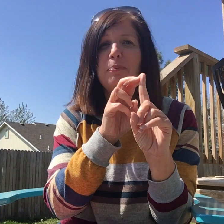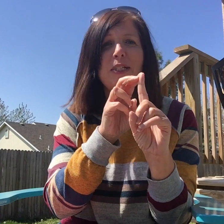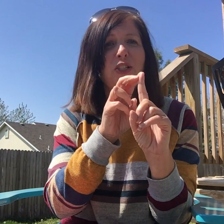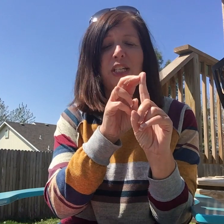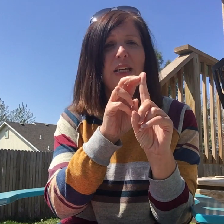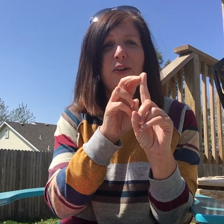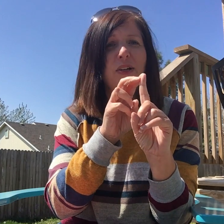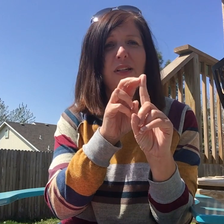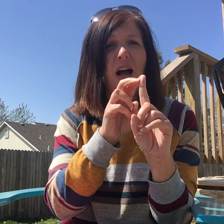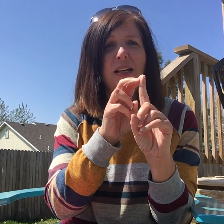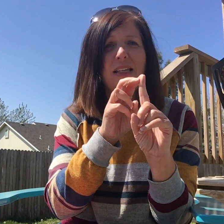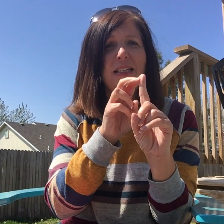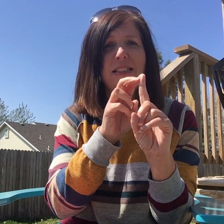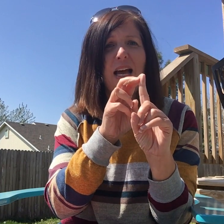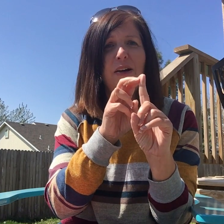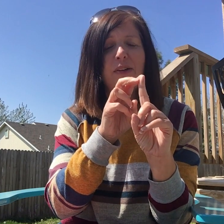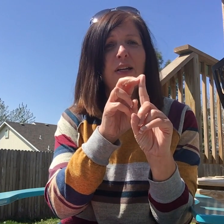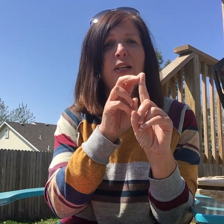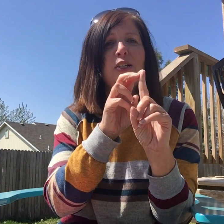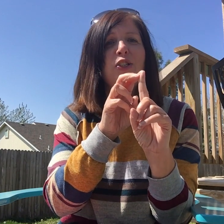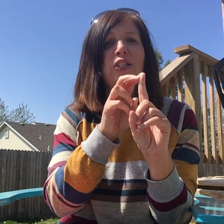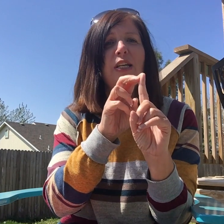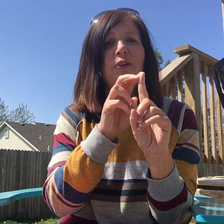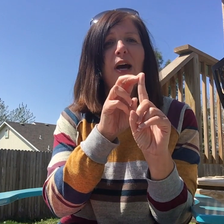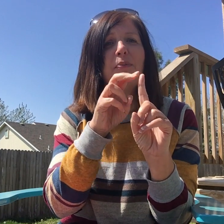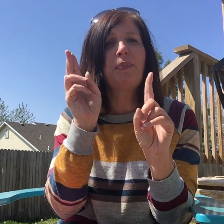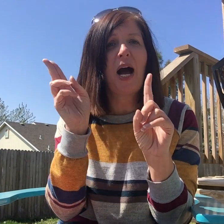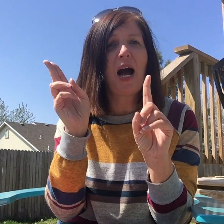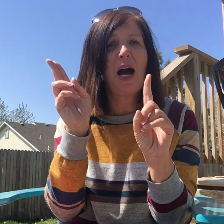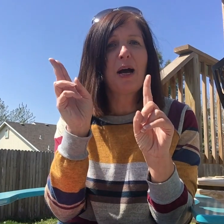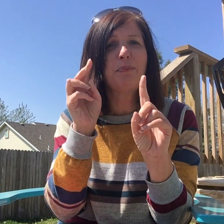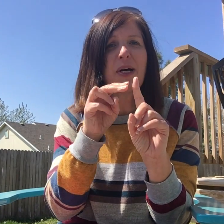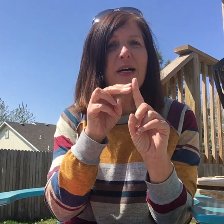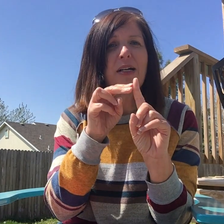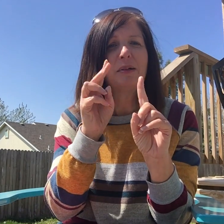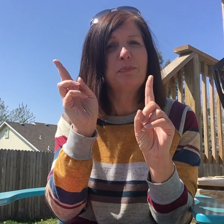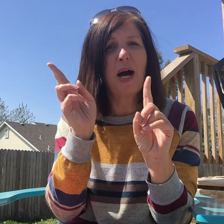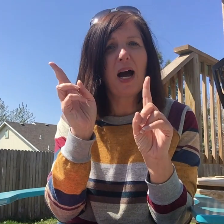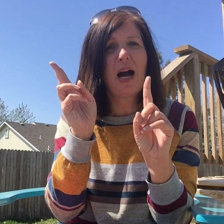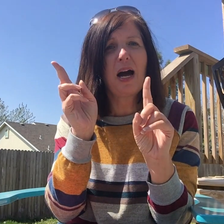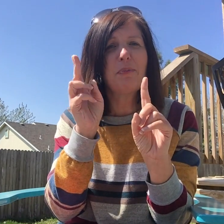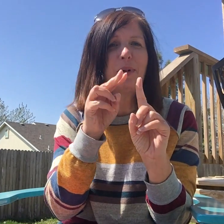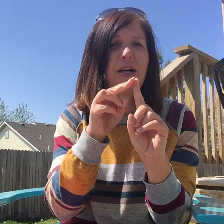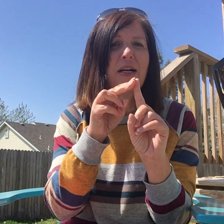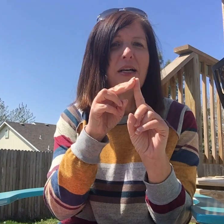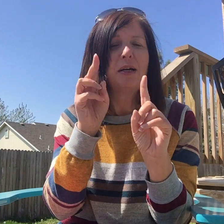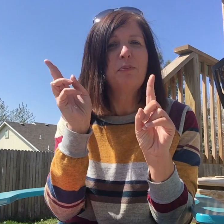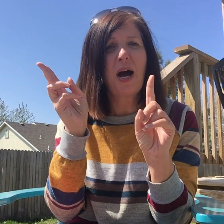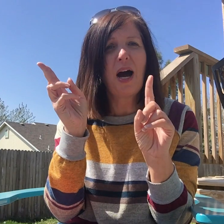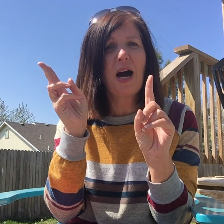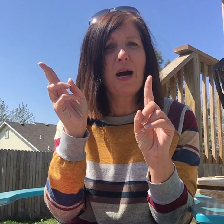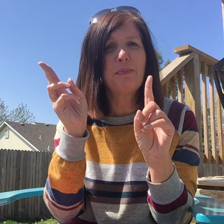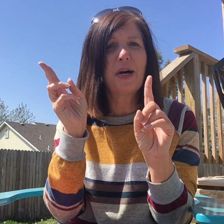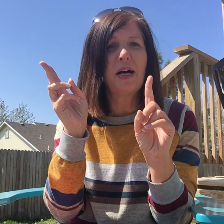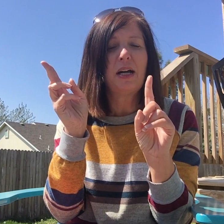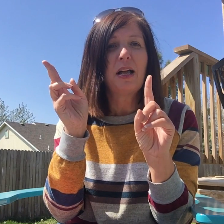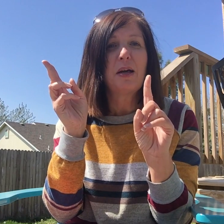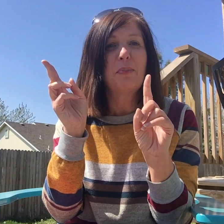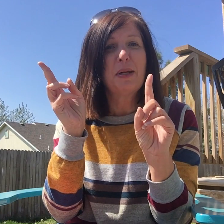but she could not get down she cried Papa Papa Papa but